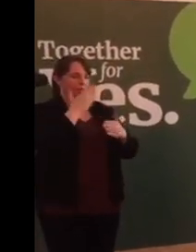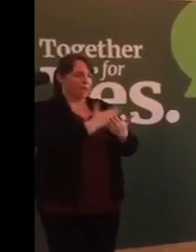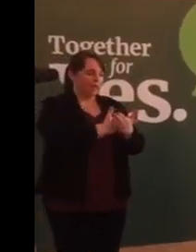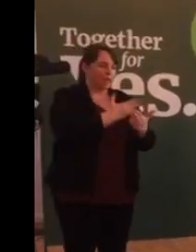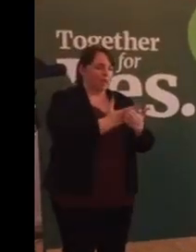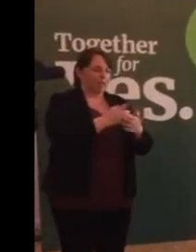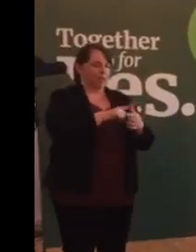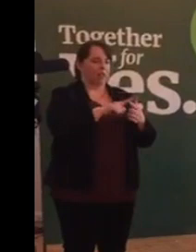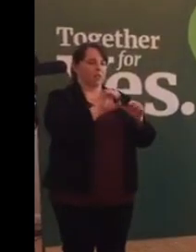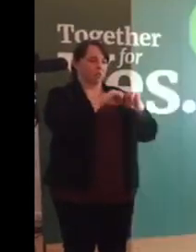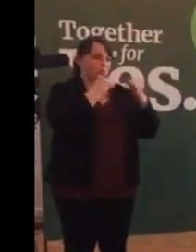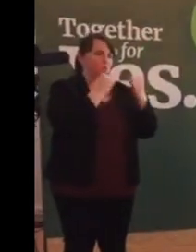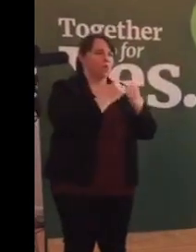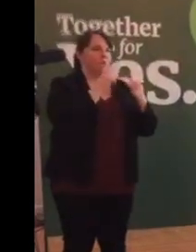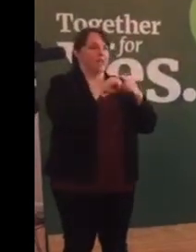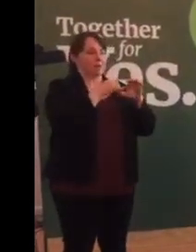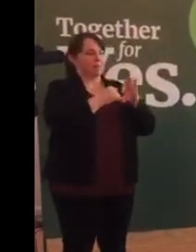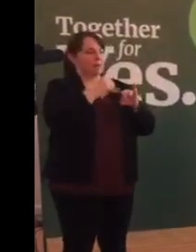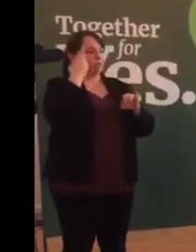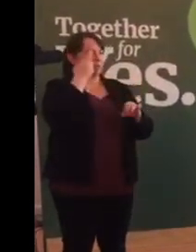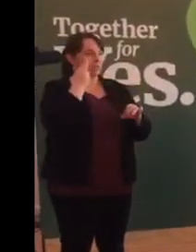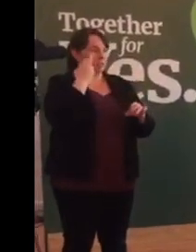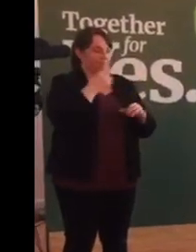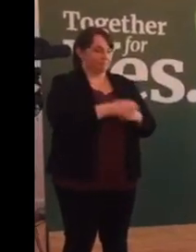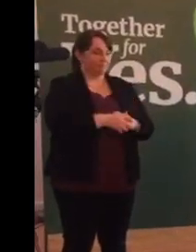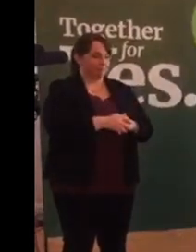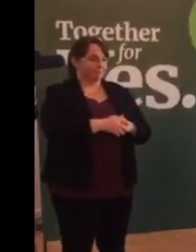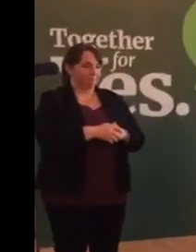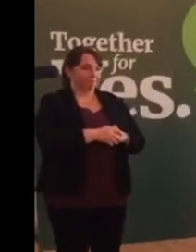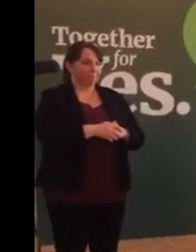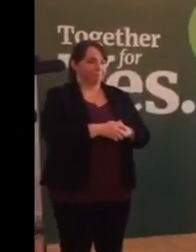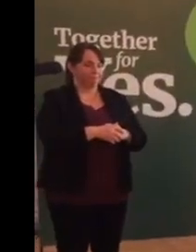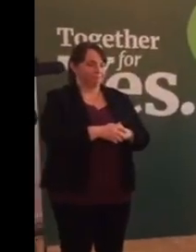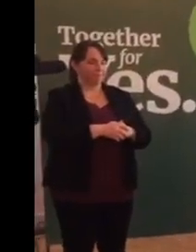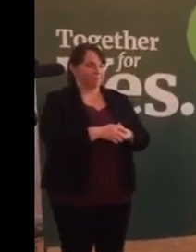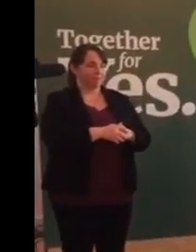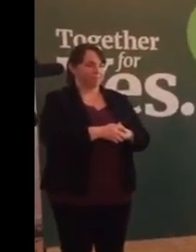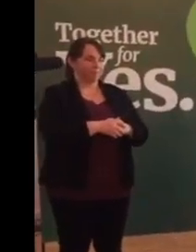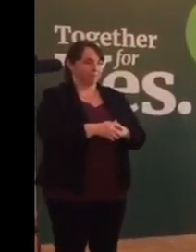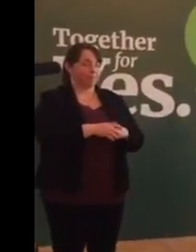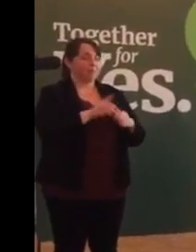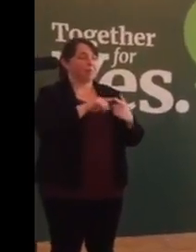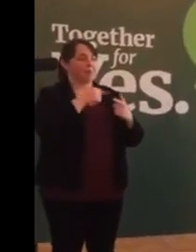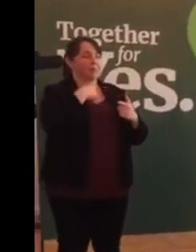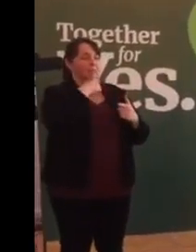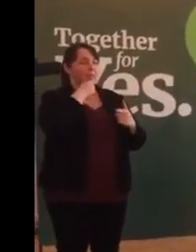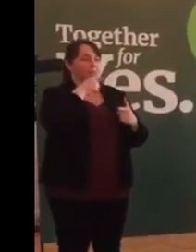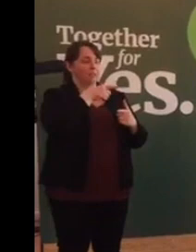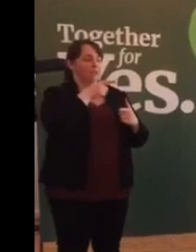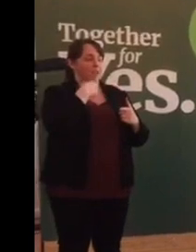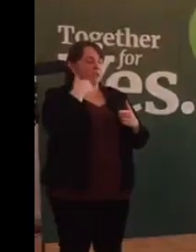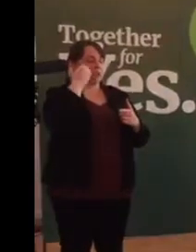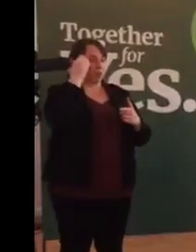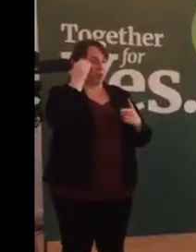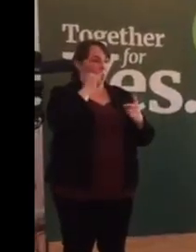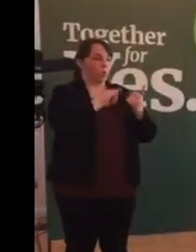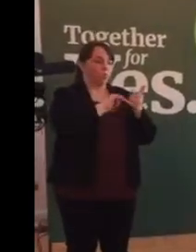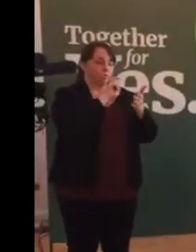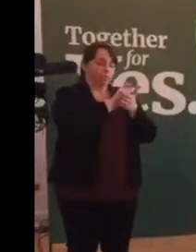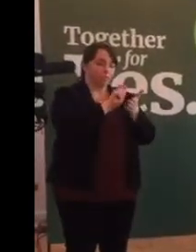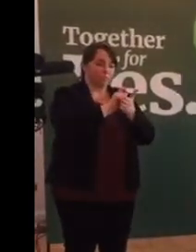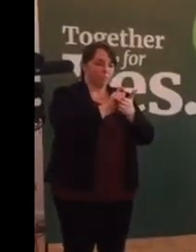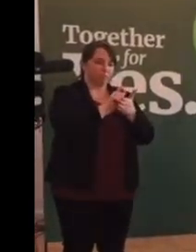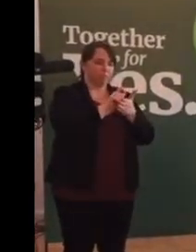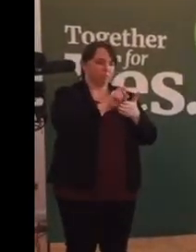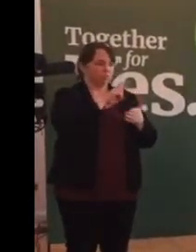medical reasons. This was despite the no-doubt sincere beliefs of its advocates. The